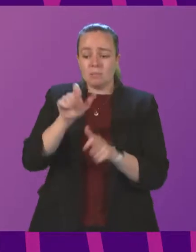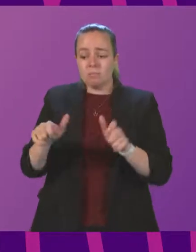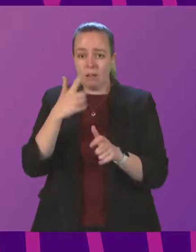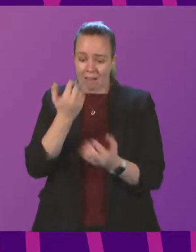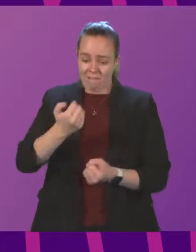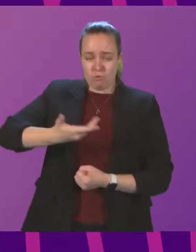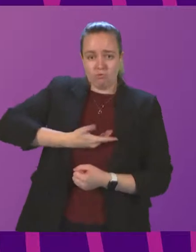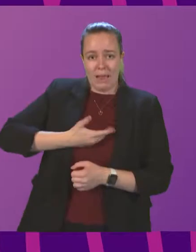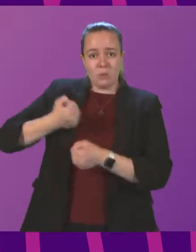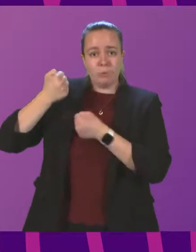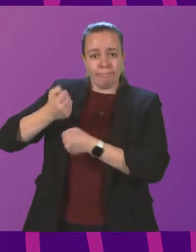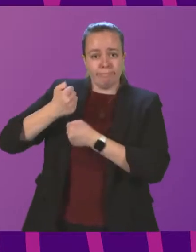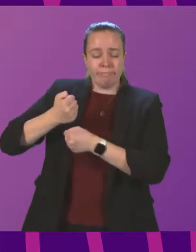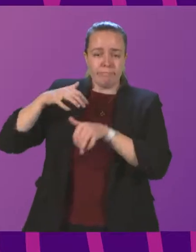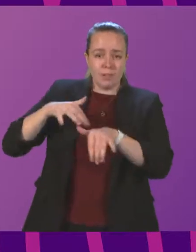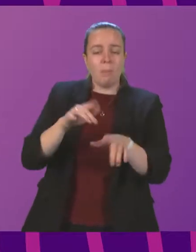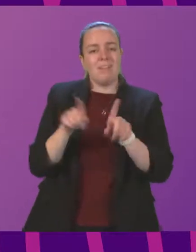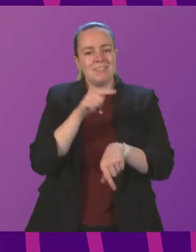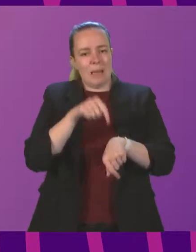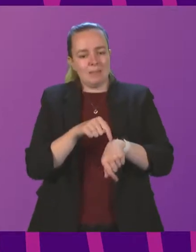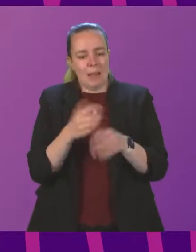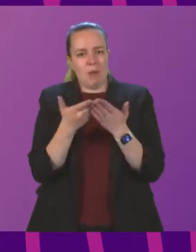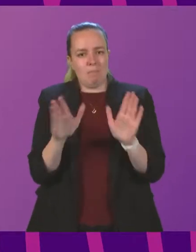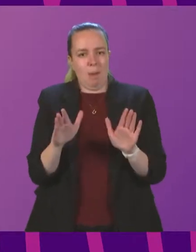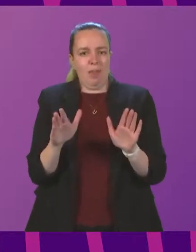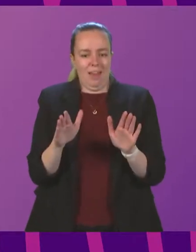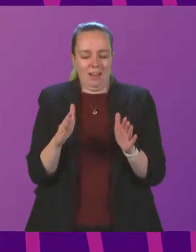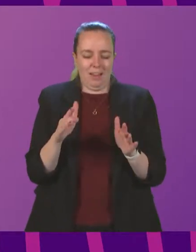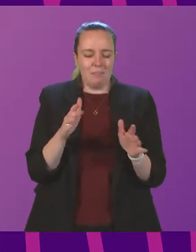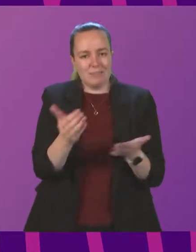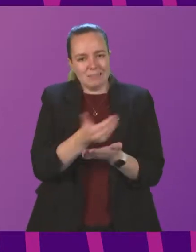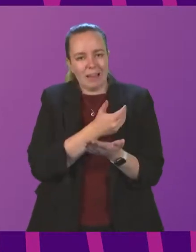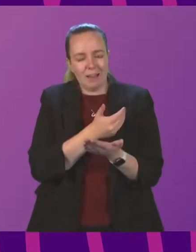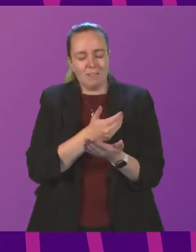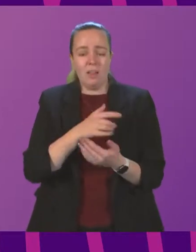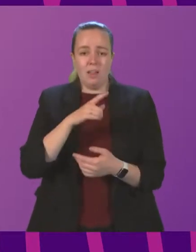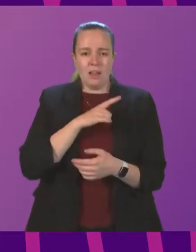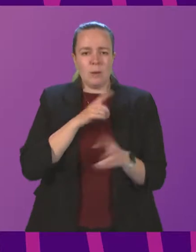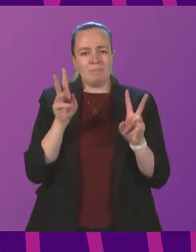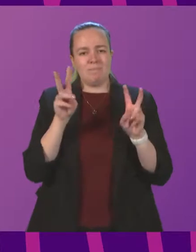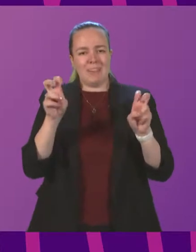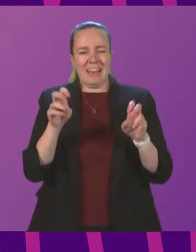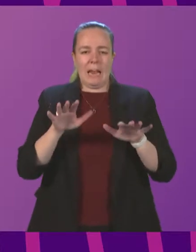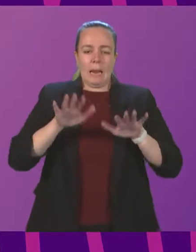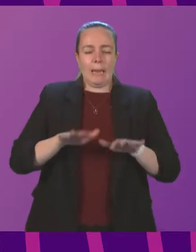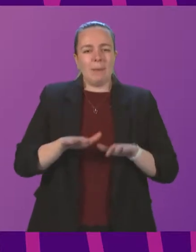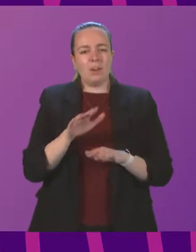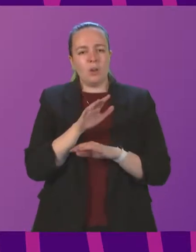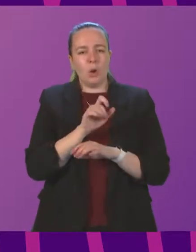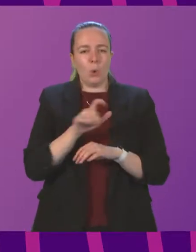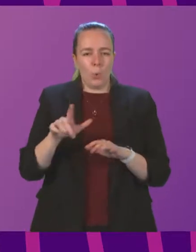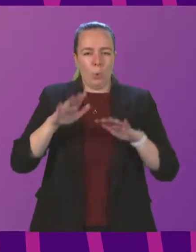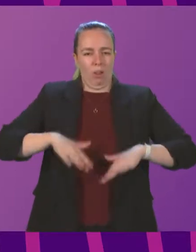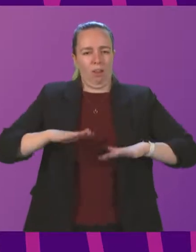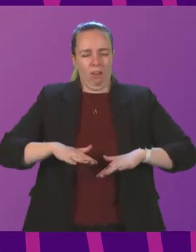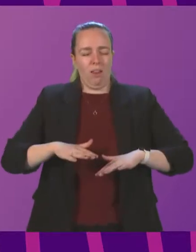protest while maintaining public order. That is why the Scottish Government has funded the Keeping Our Cool initiative, which is ensuring that independent mediators